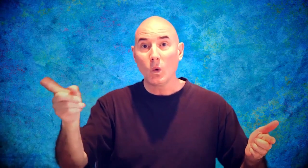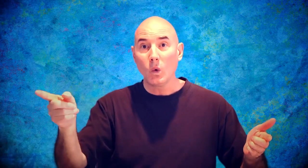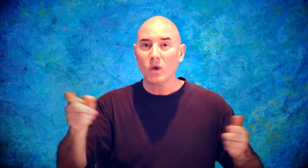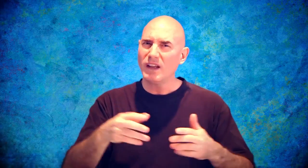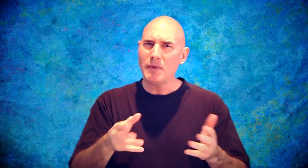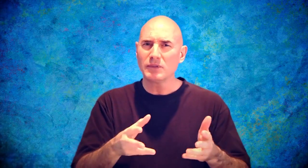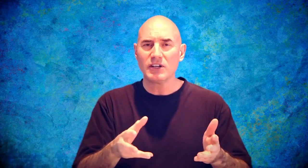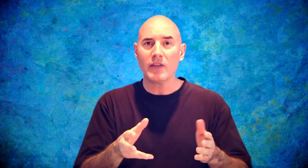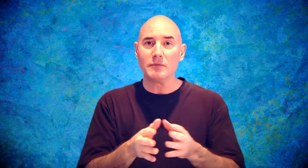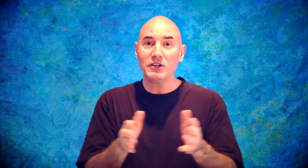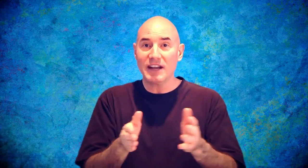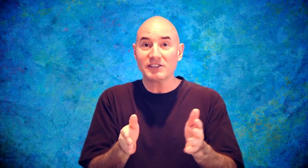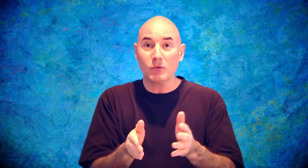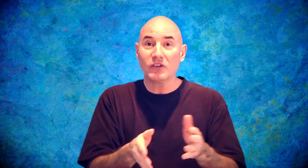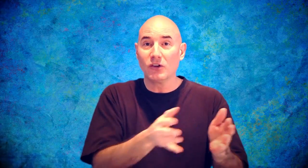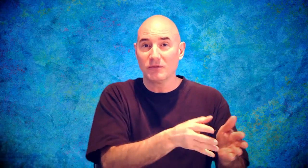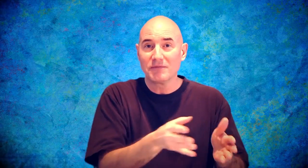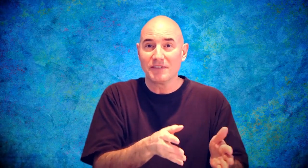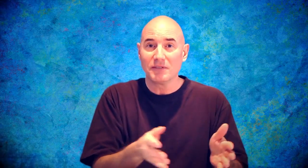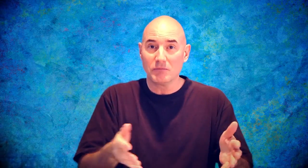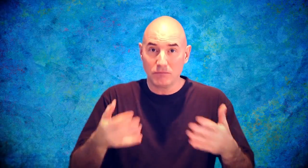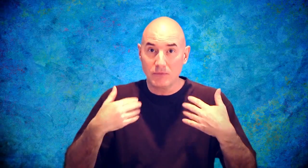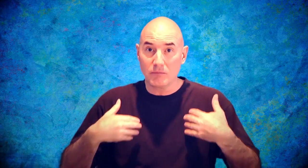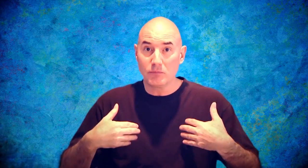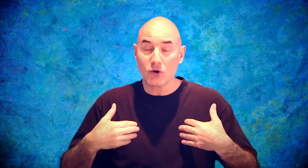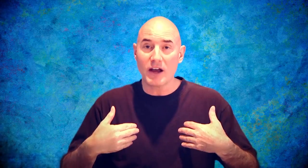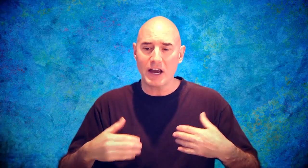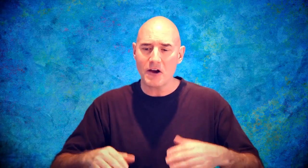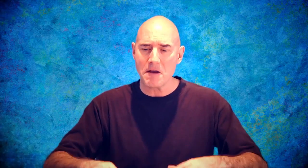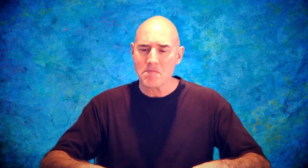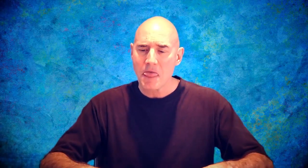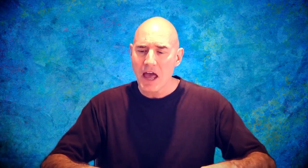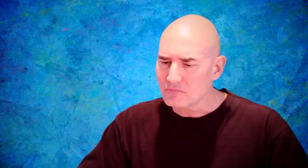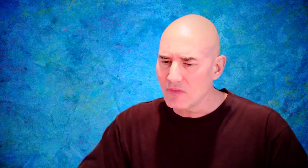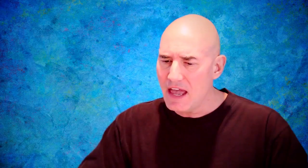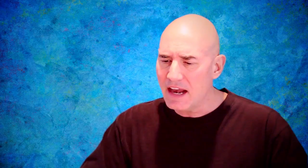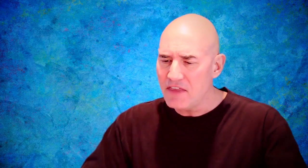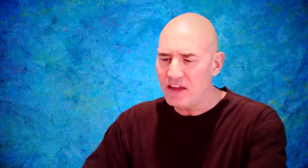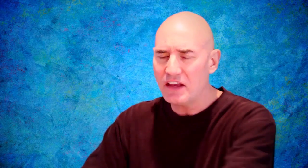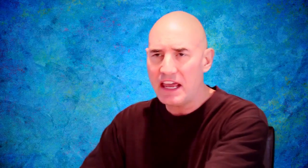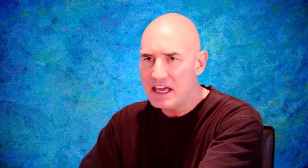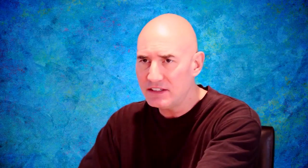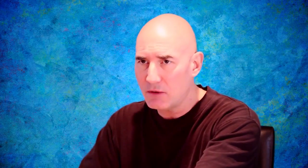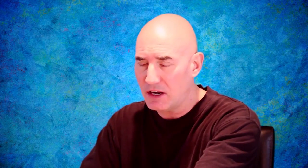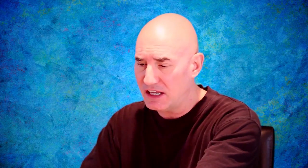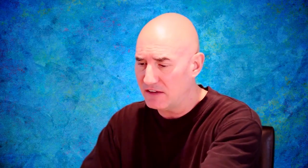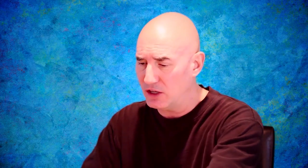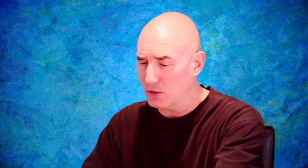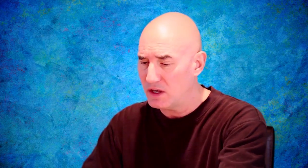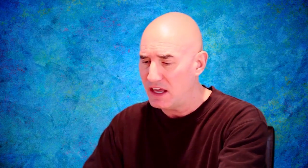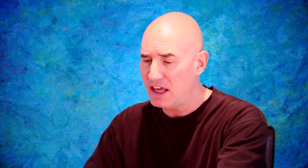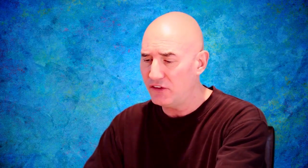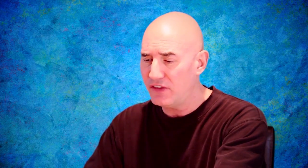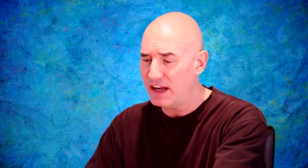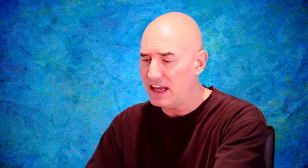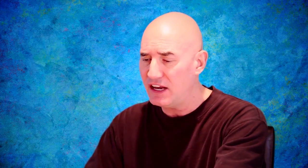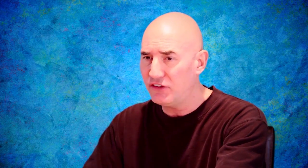A lot of people didn't know that, but you can actually whistle drawing air in. And I think that a hint I want to give you is that it is